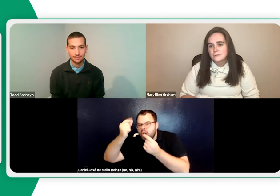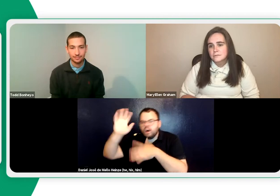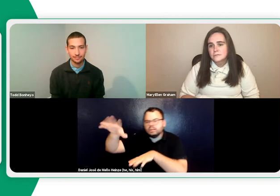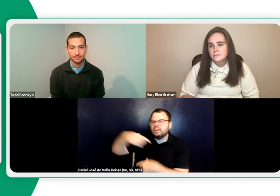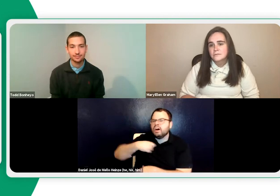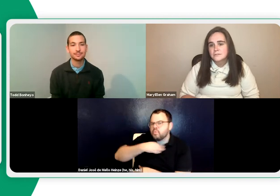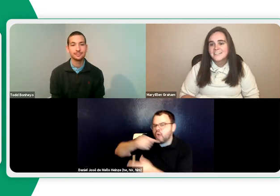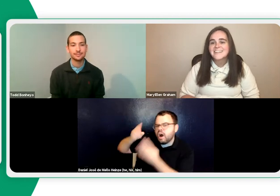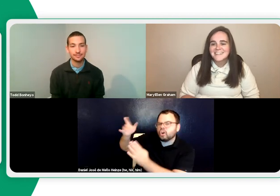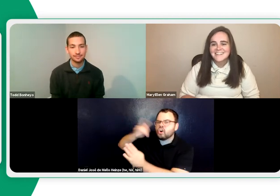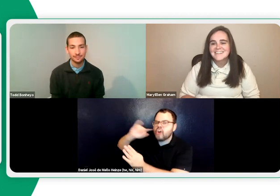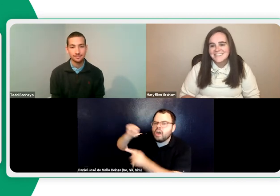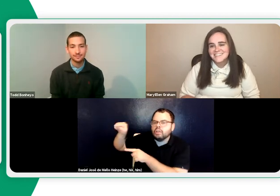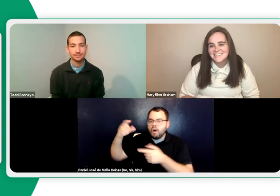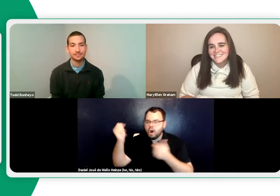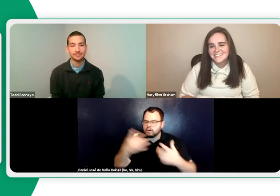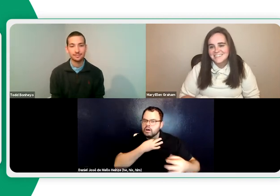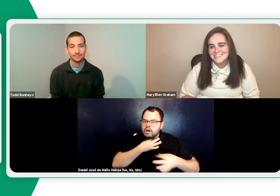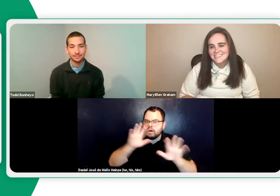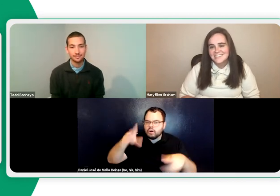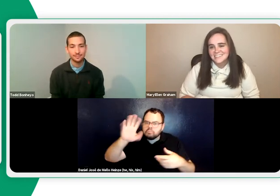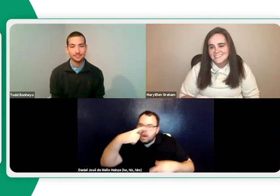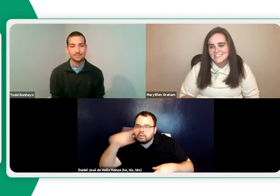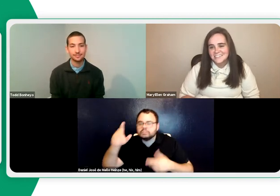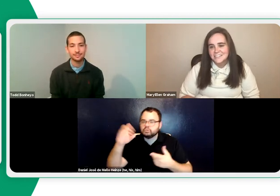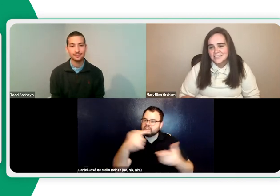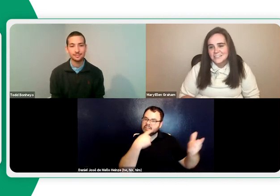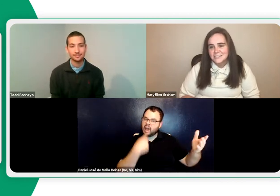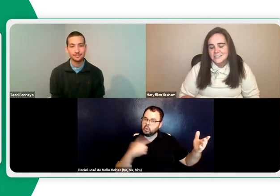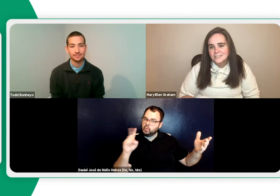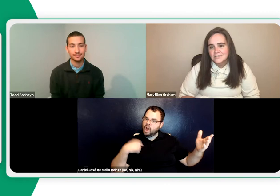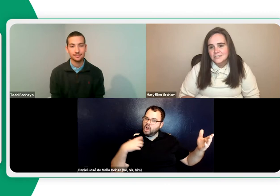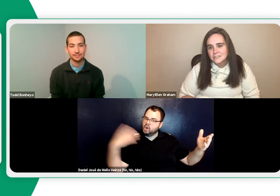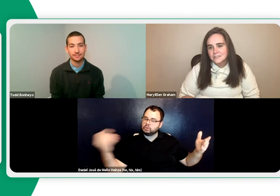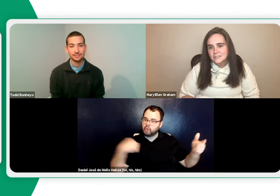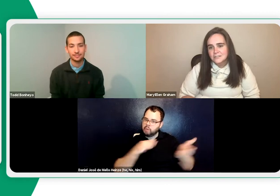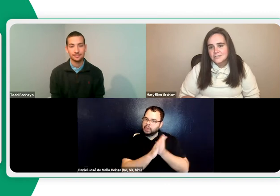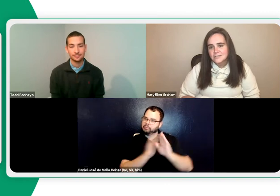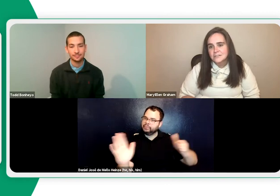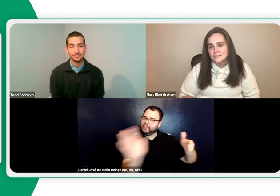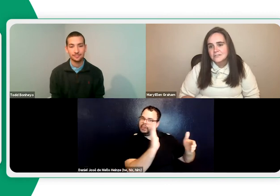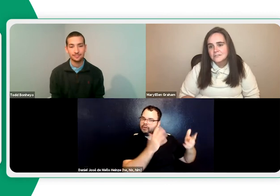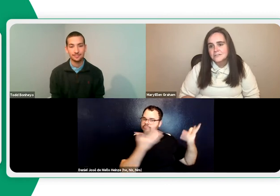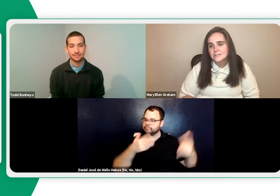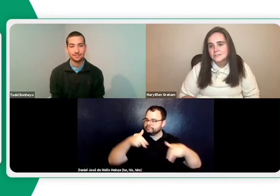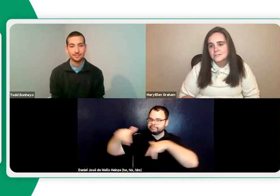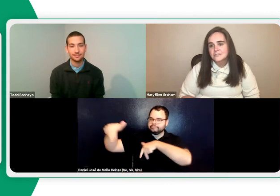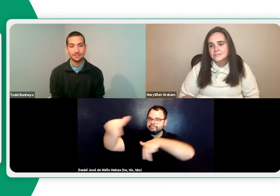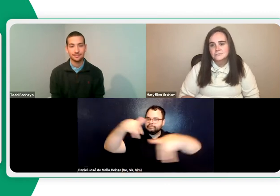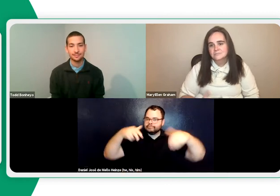by putting my hand, say, next to them. And they'll say, oh, you know, turn left. I want to see what's down that aisle. And so I actually kind